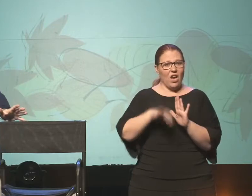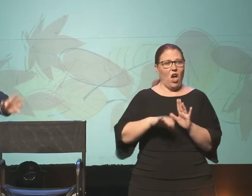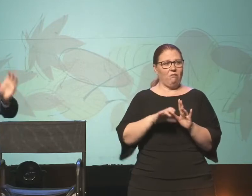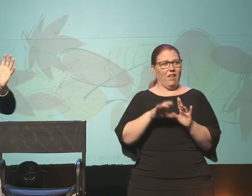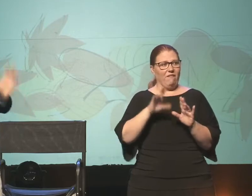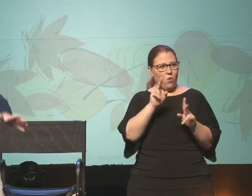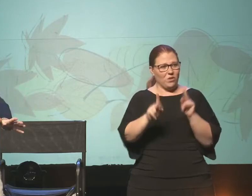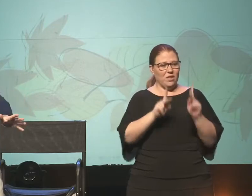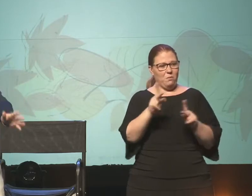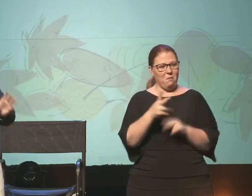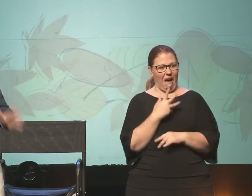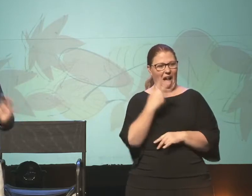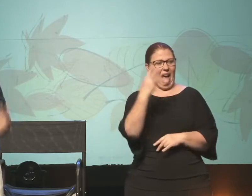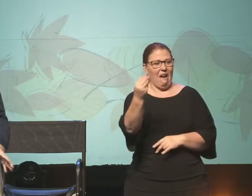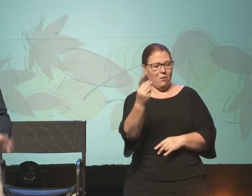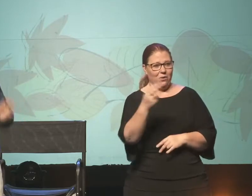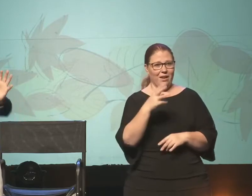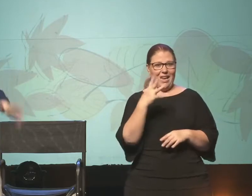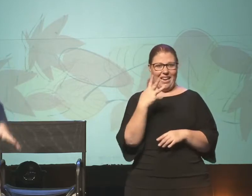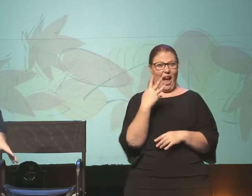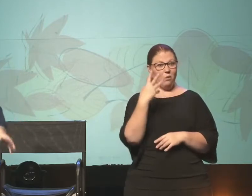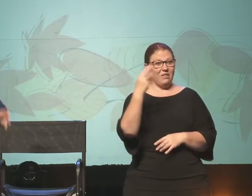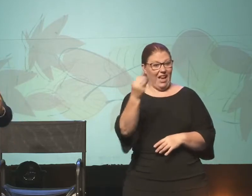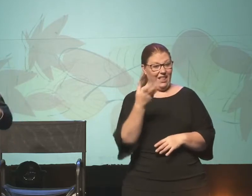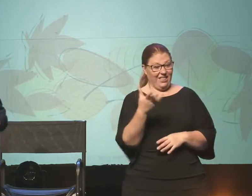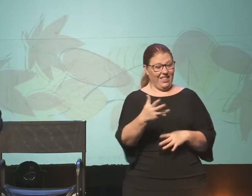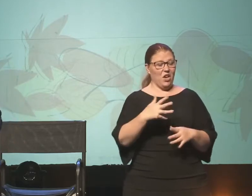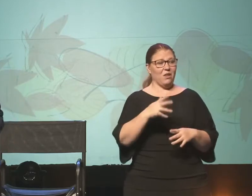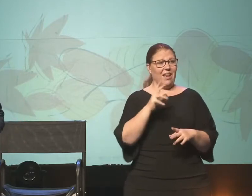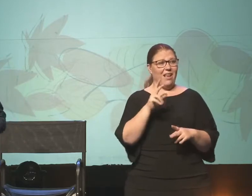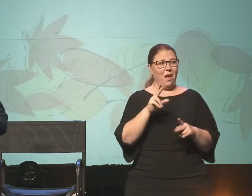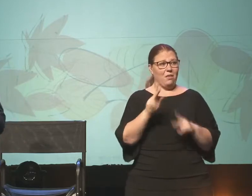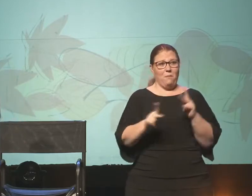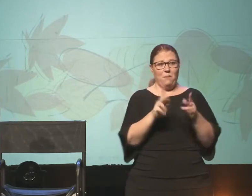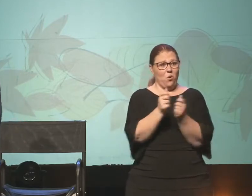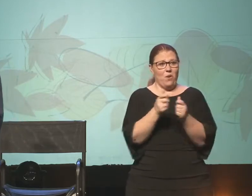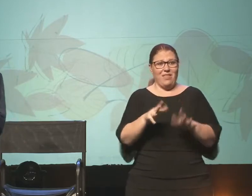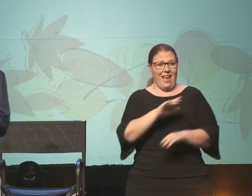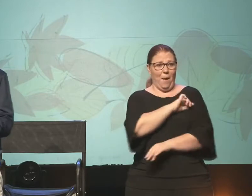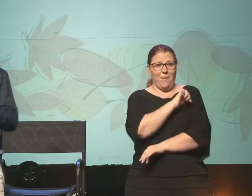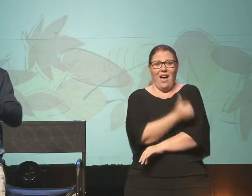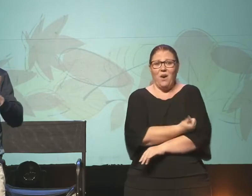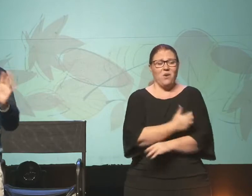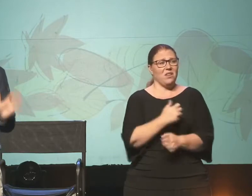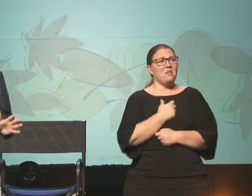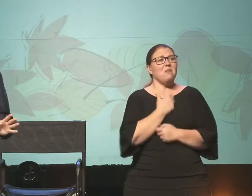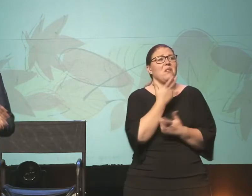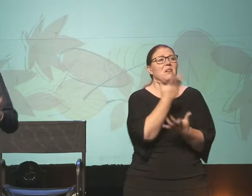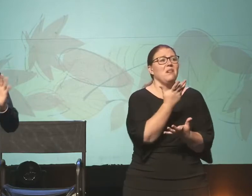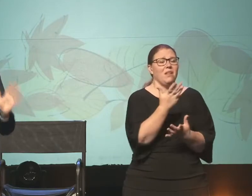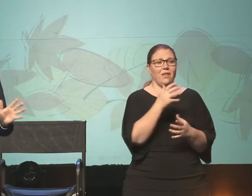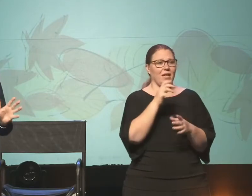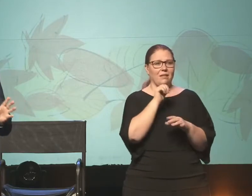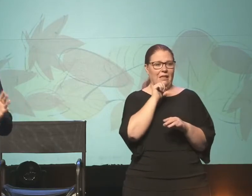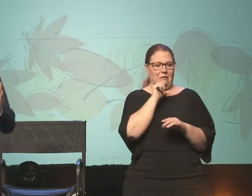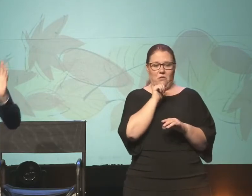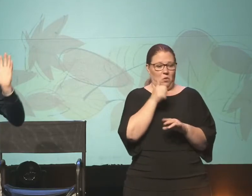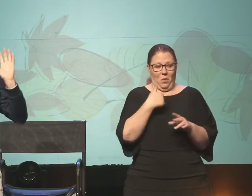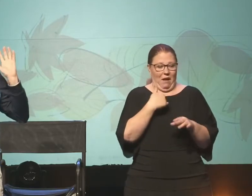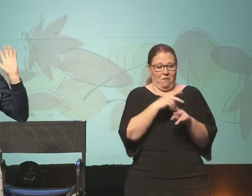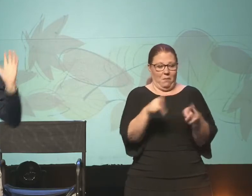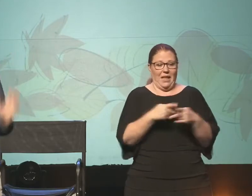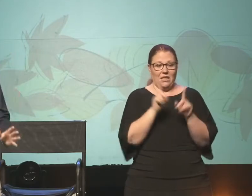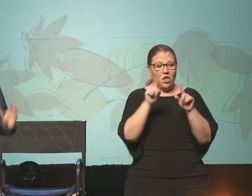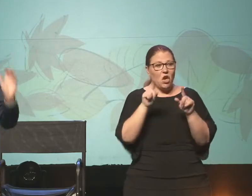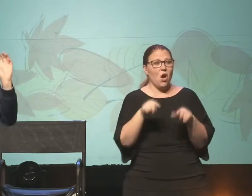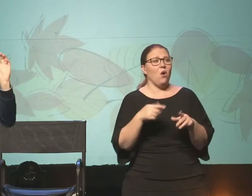margins. And in the margins is the cry from the powerless. In the margins is the cry from those who don't have any place to go or turn to. And